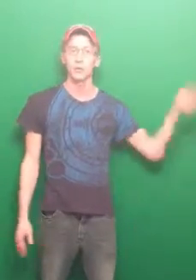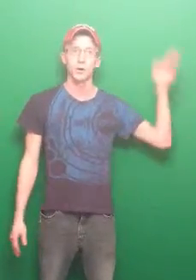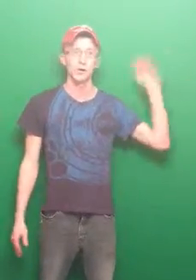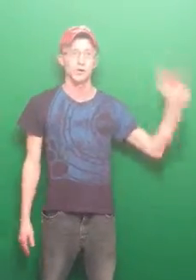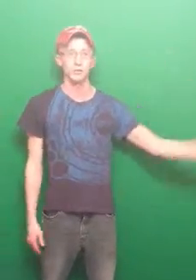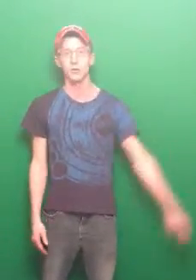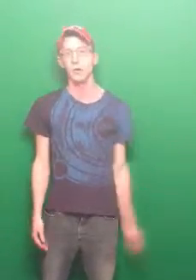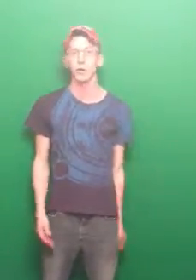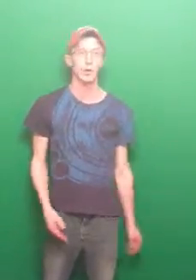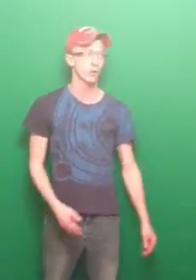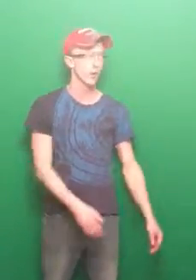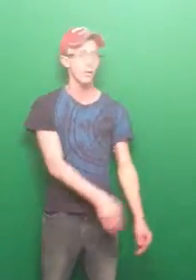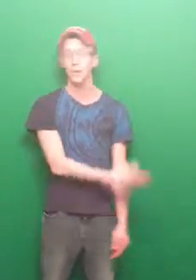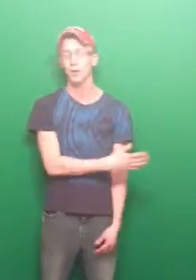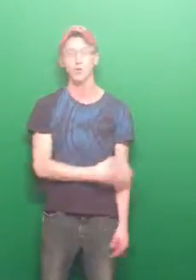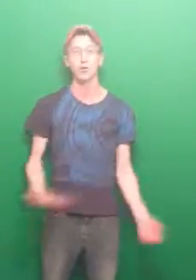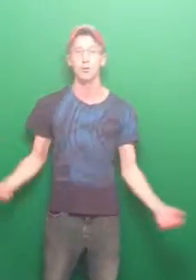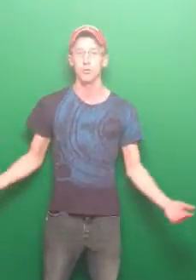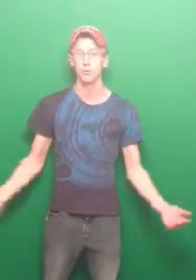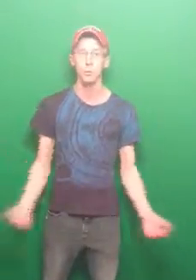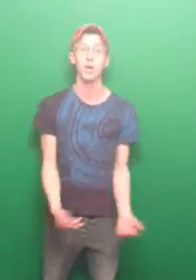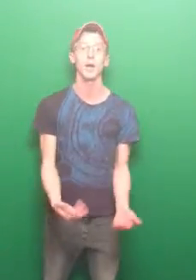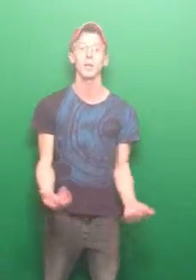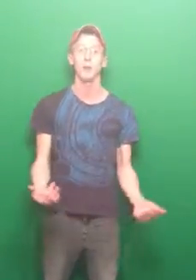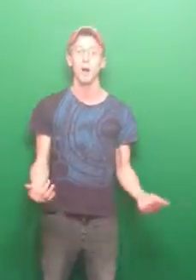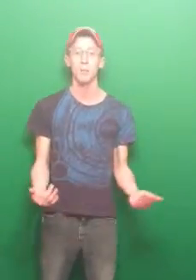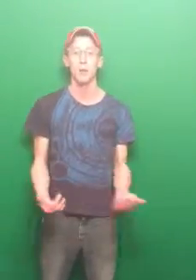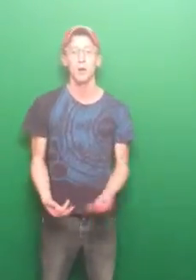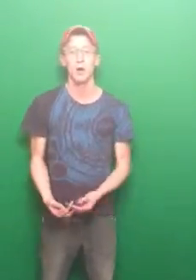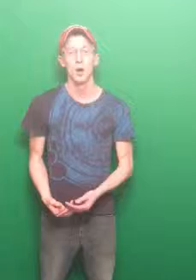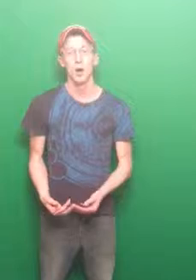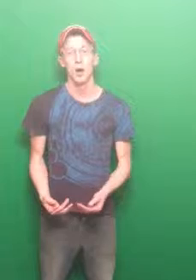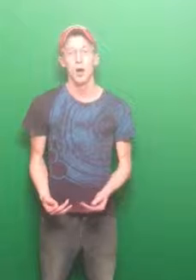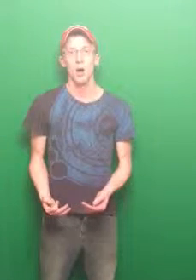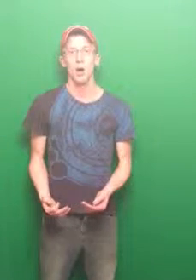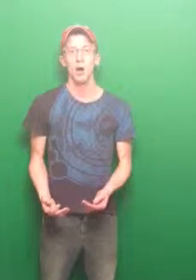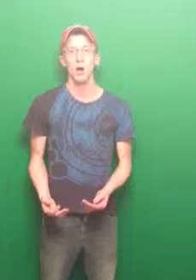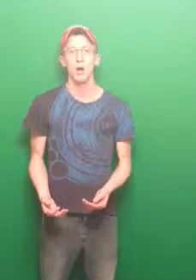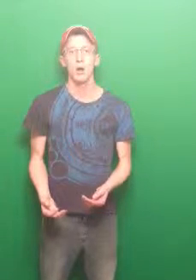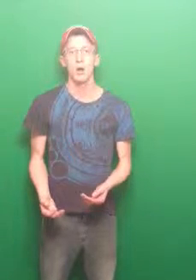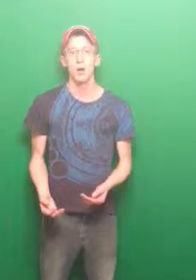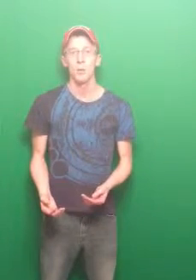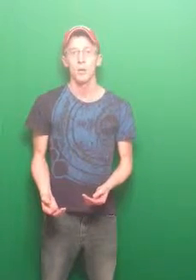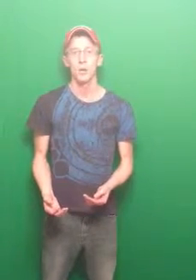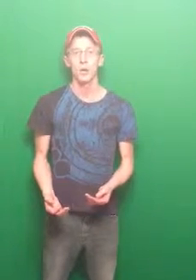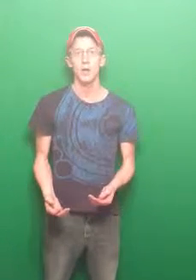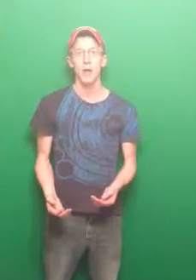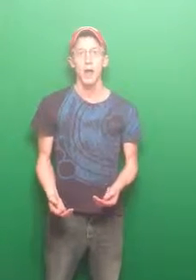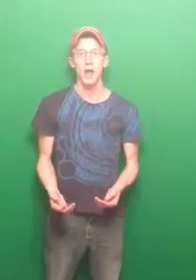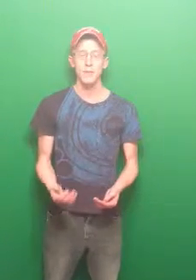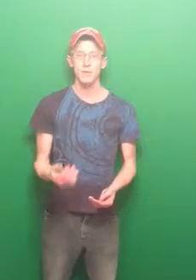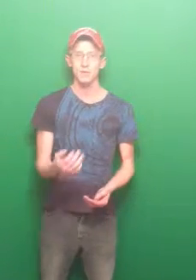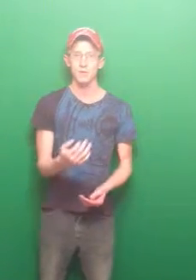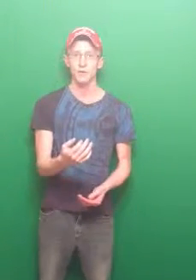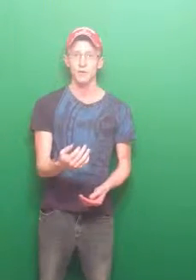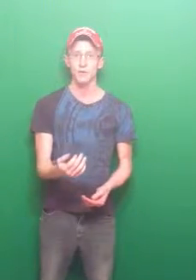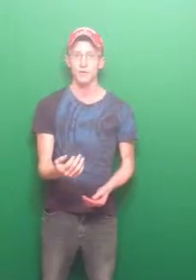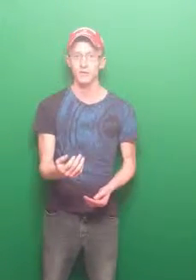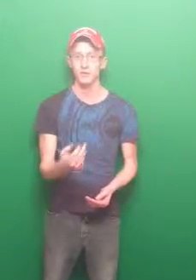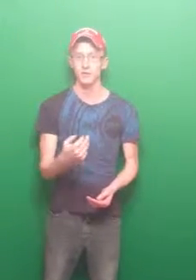it was, it was Tony or David, I'm not sure who was speaking at the time, but I had this, this, this thing